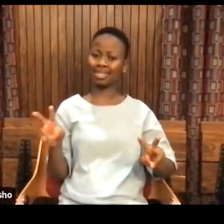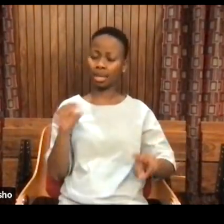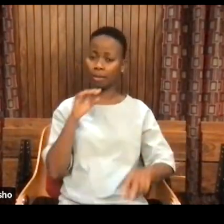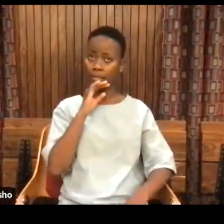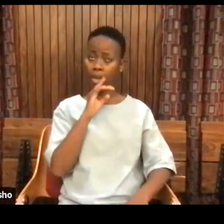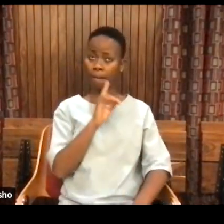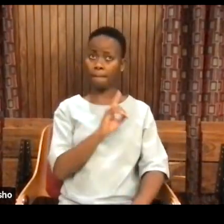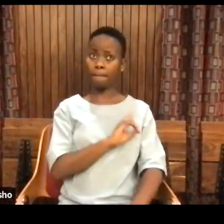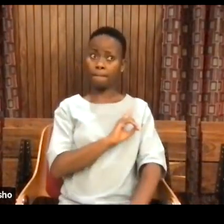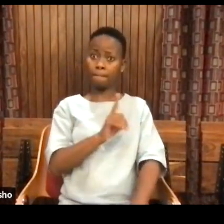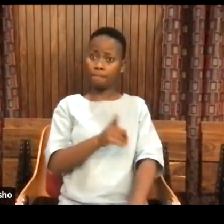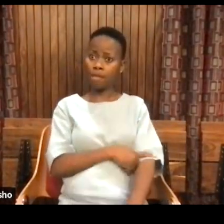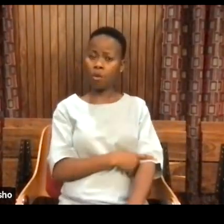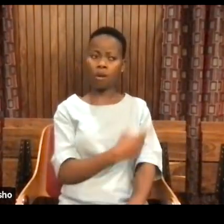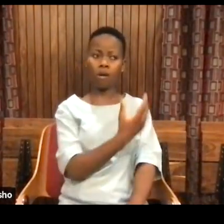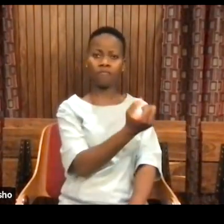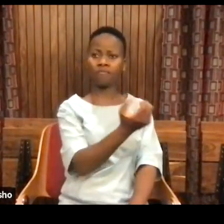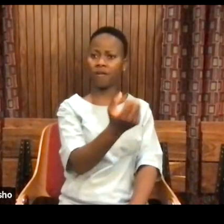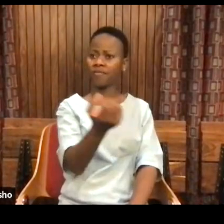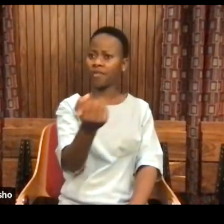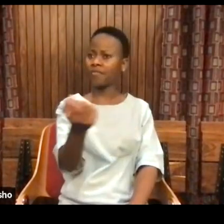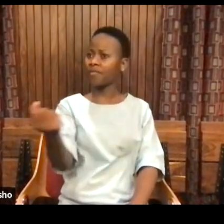power to exist.